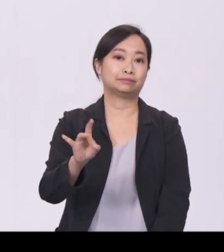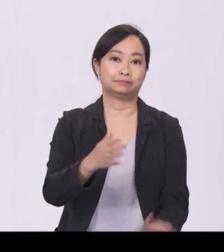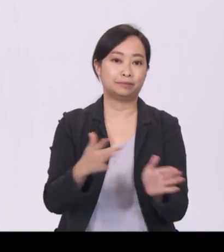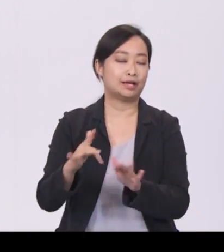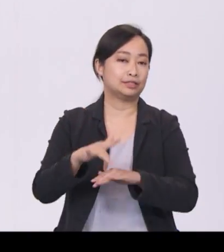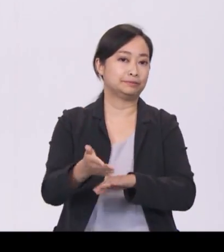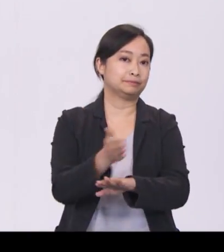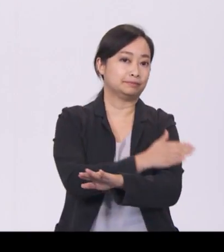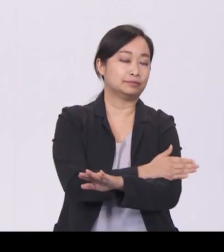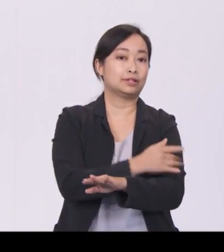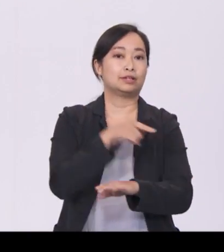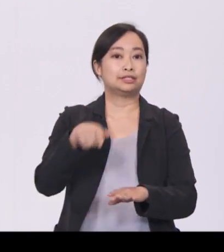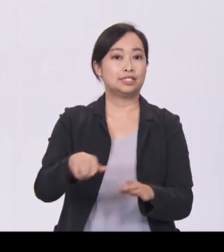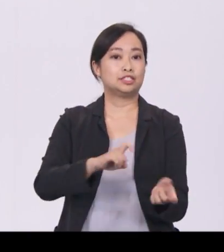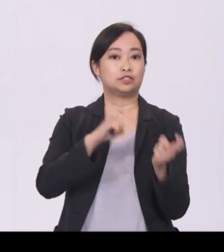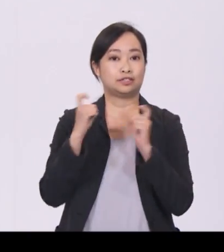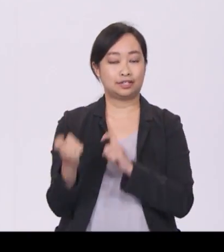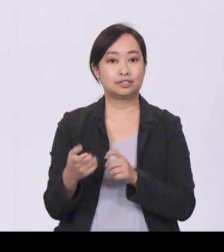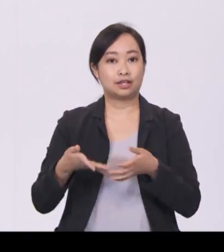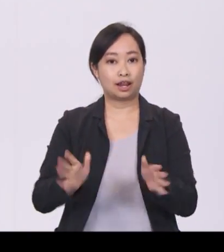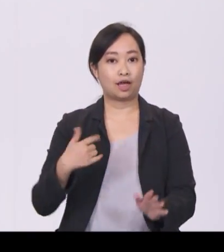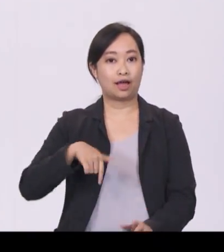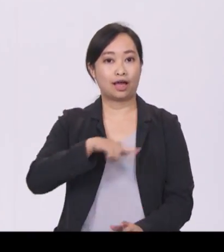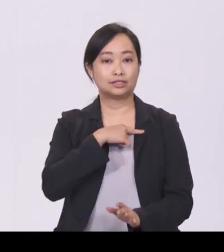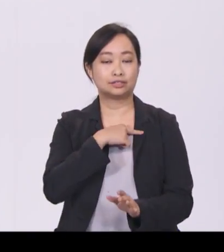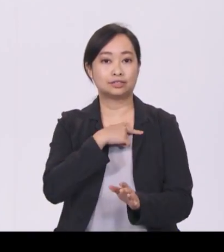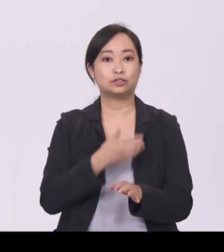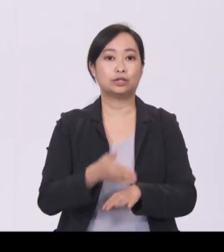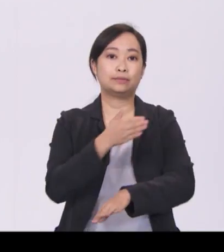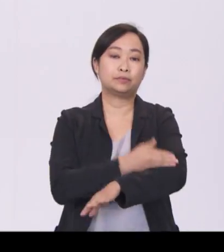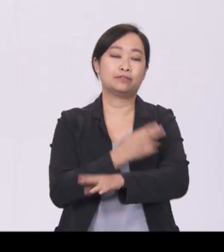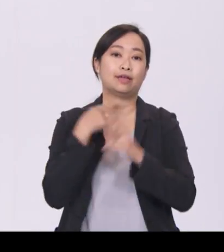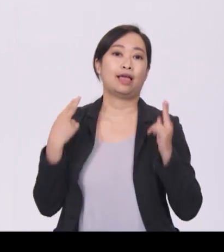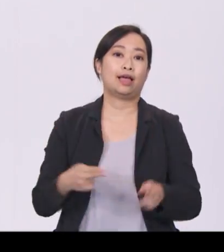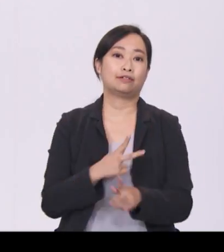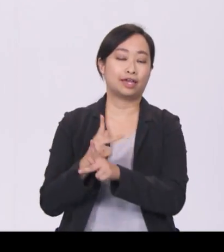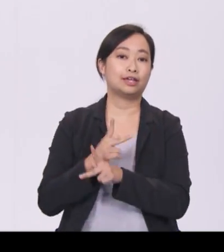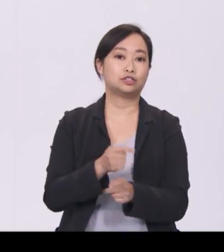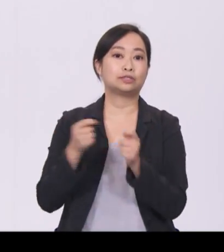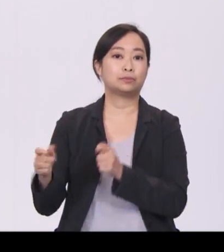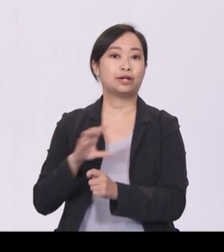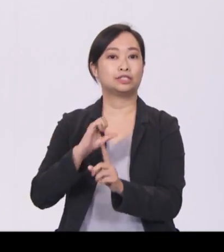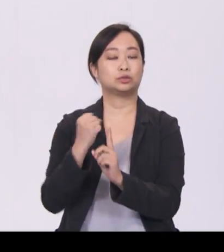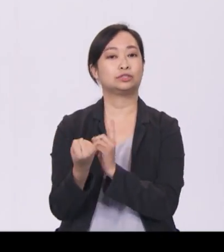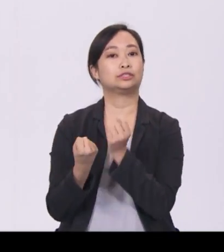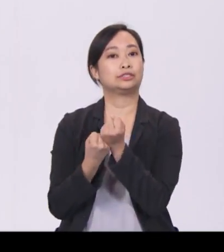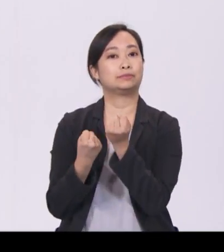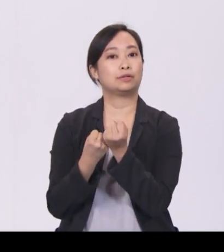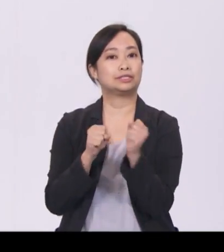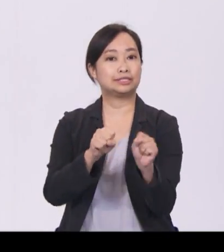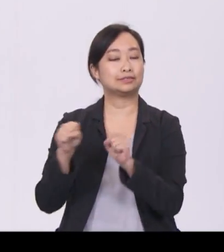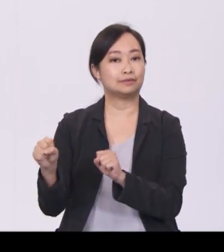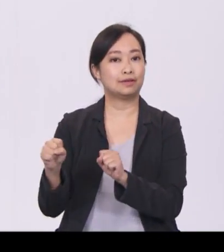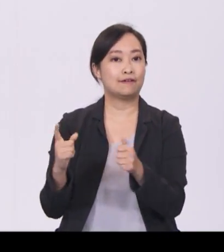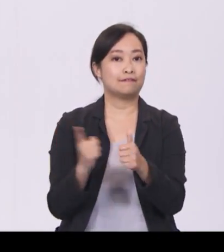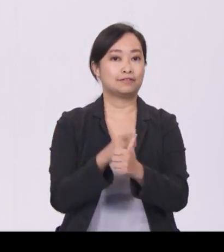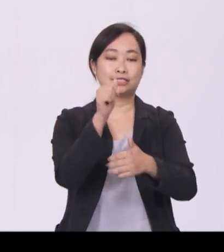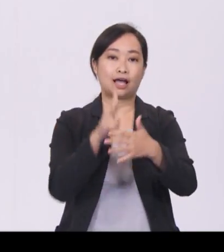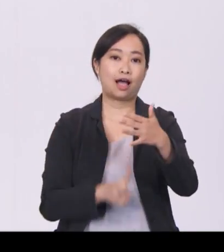These changes allow us to enhance our healthcare, transport, and social support systems in the first half of the decade, from